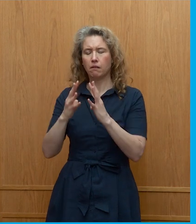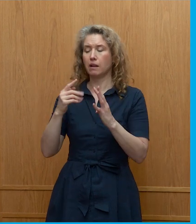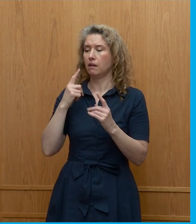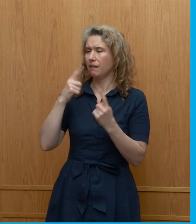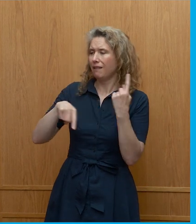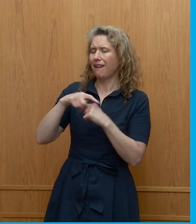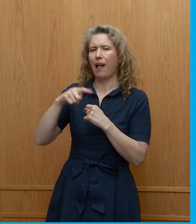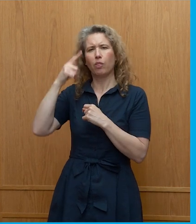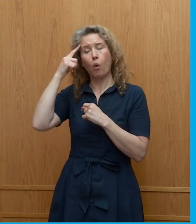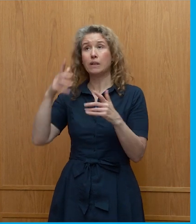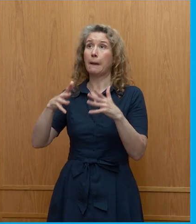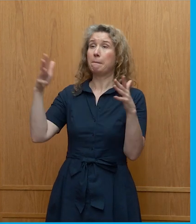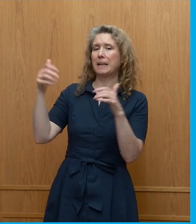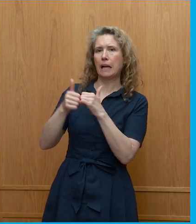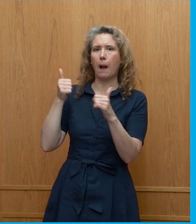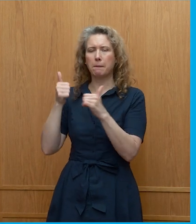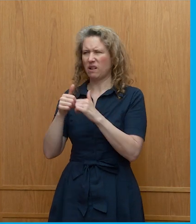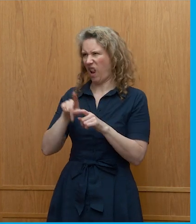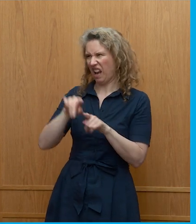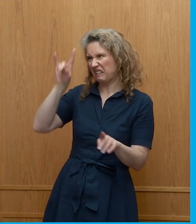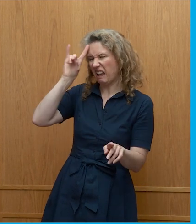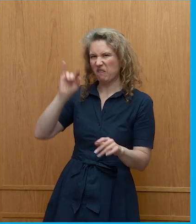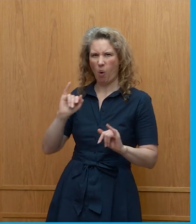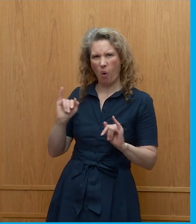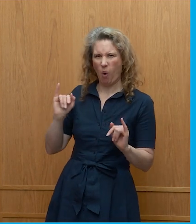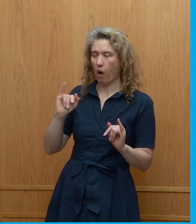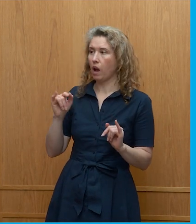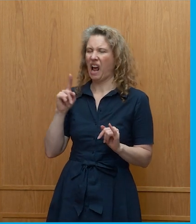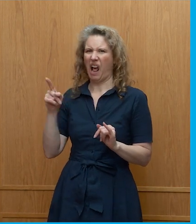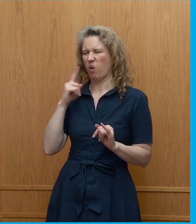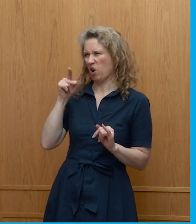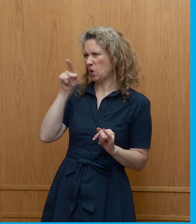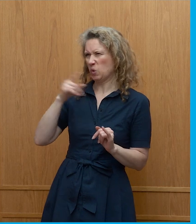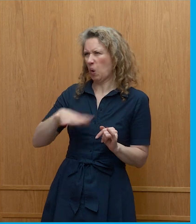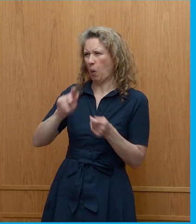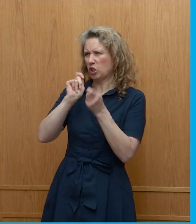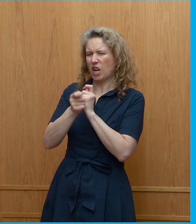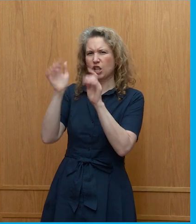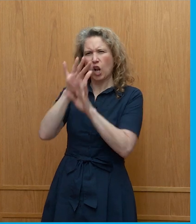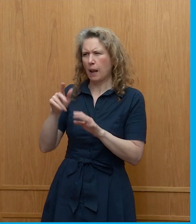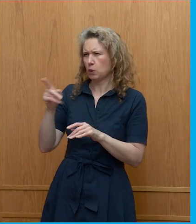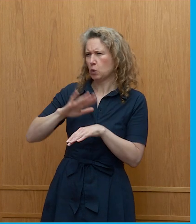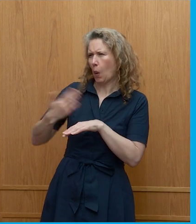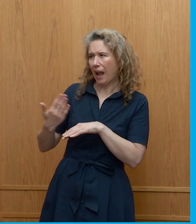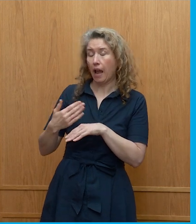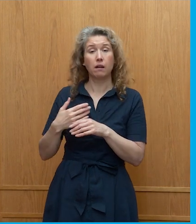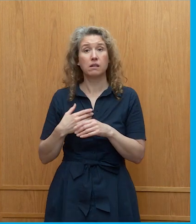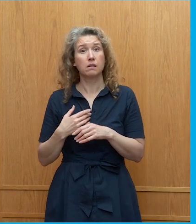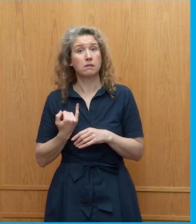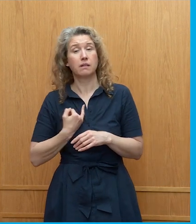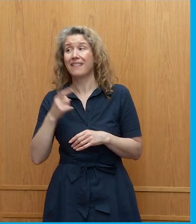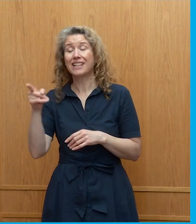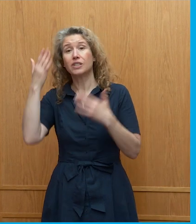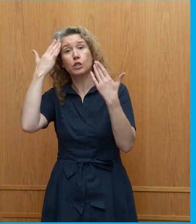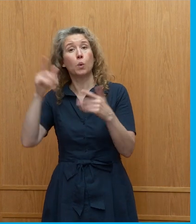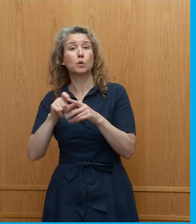big business was uh oh the devil incarnate and they didn't want to do anything about climate change because they didn't care and it turned out they just didn't know what